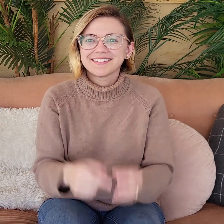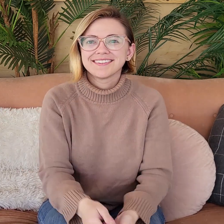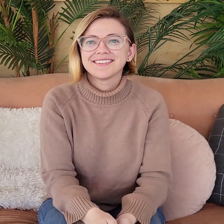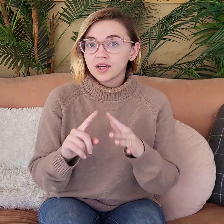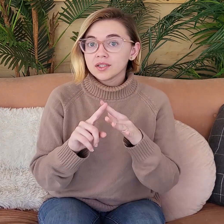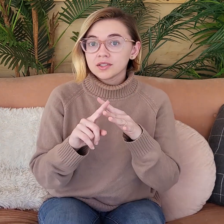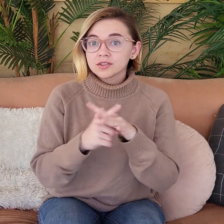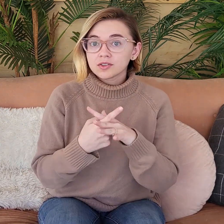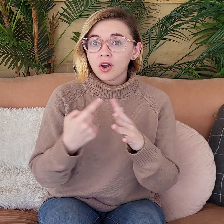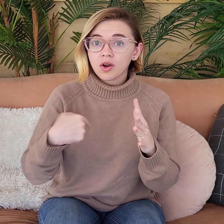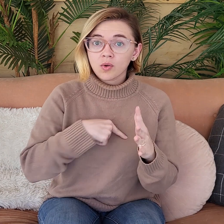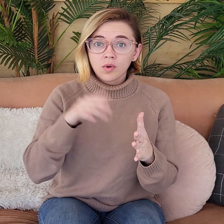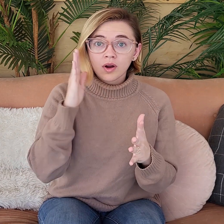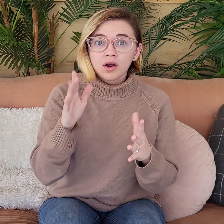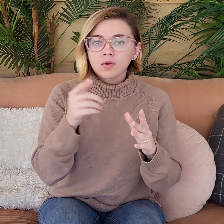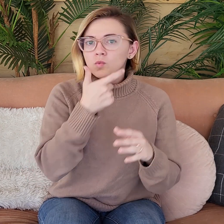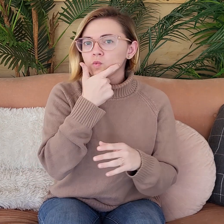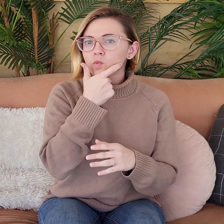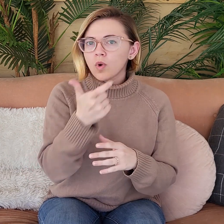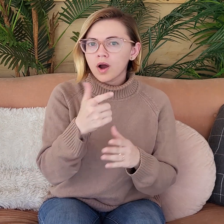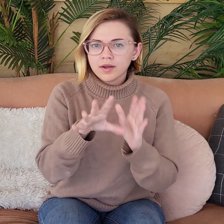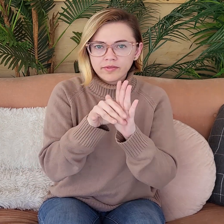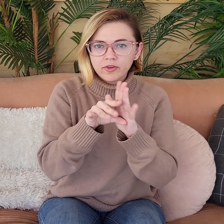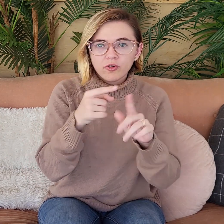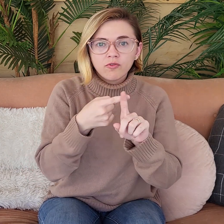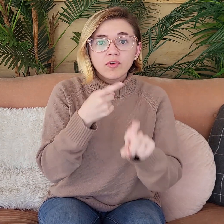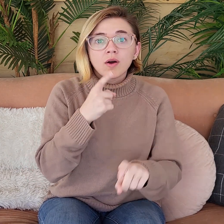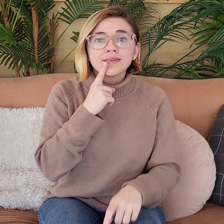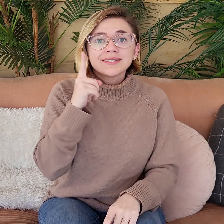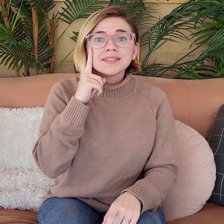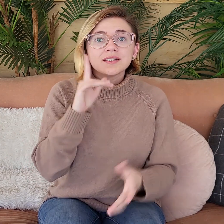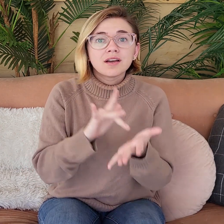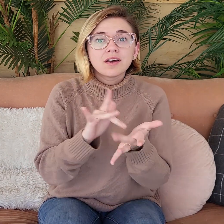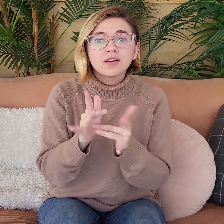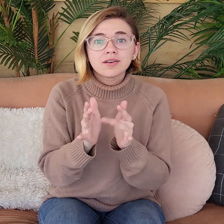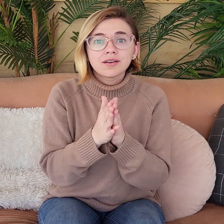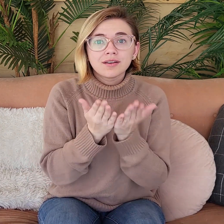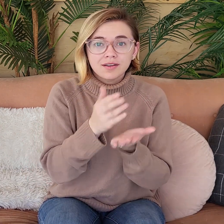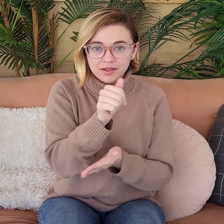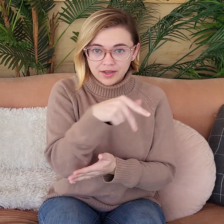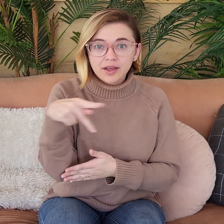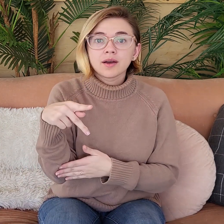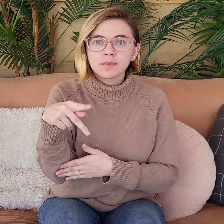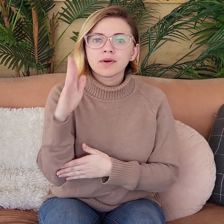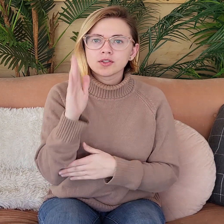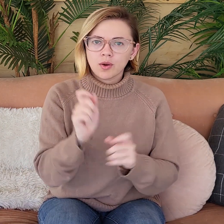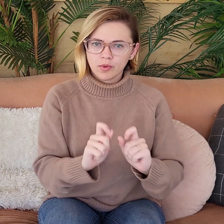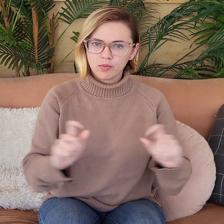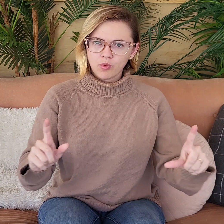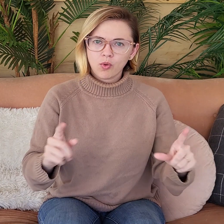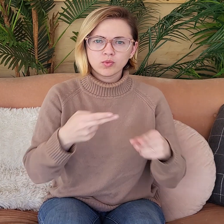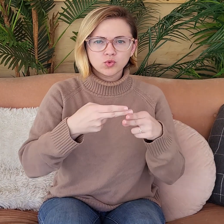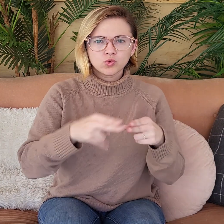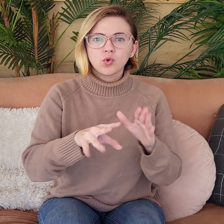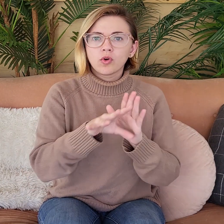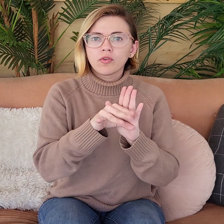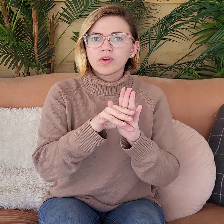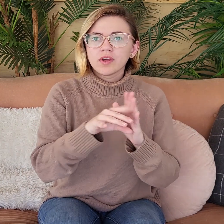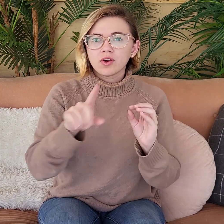will teach it and you will learn about it. So we're going to start by watching the video from the Deaf Bible app. So I'm going to put up a